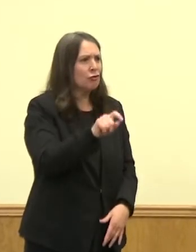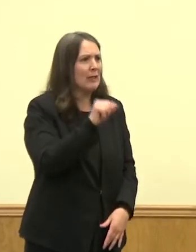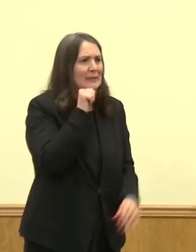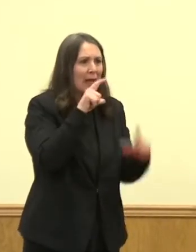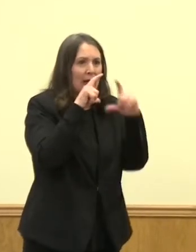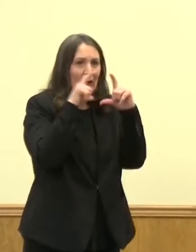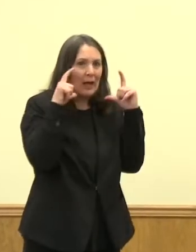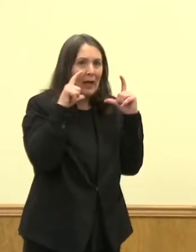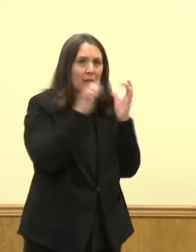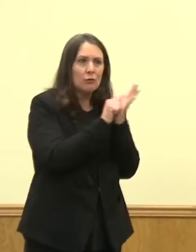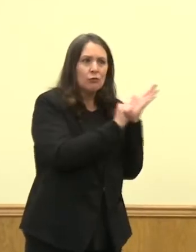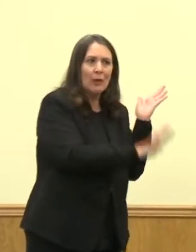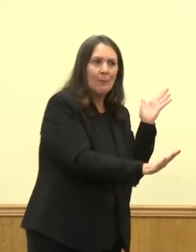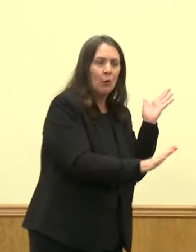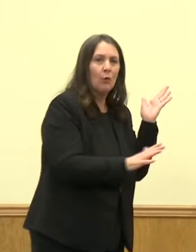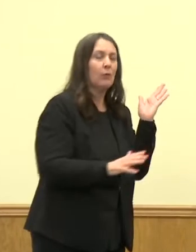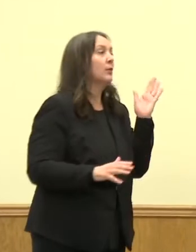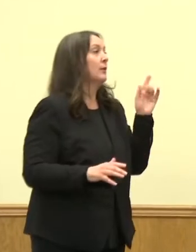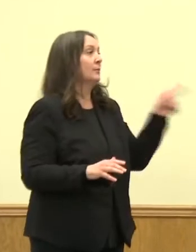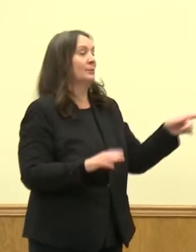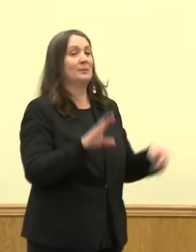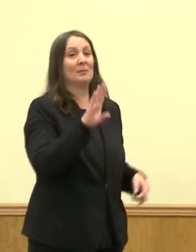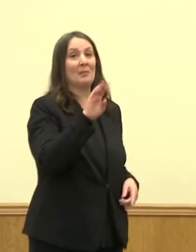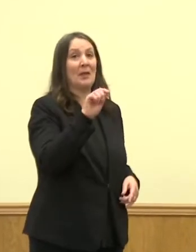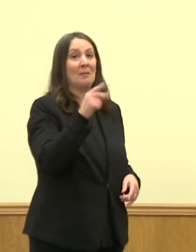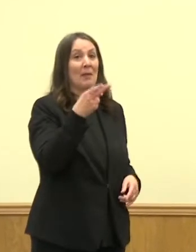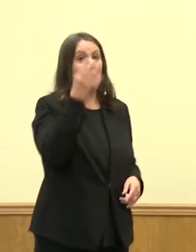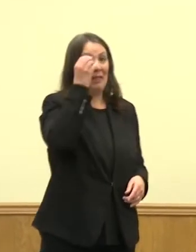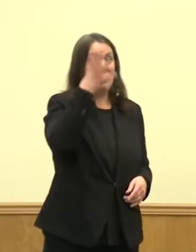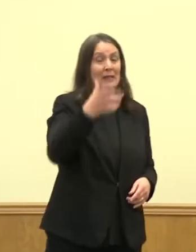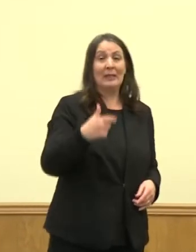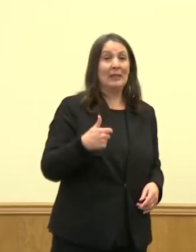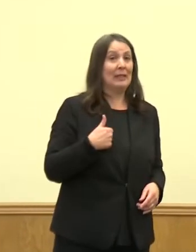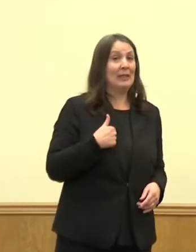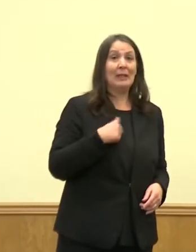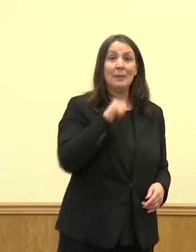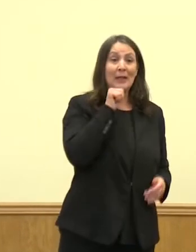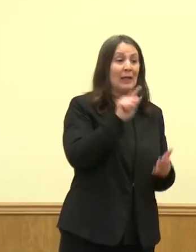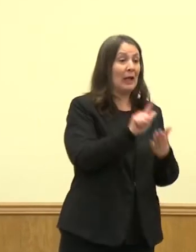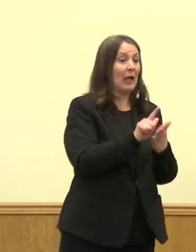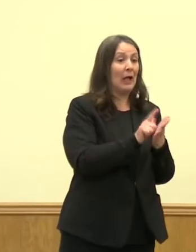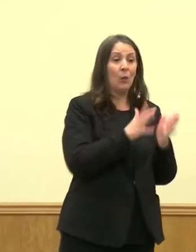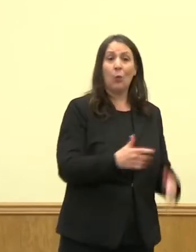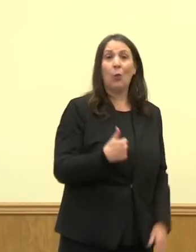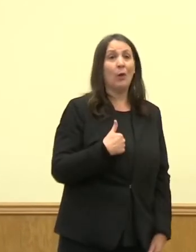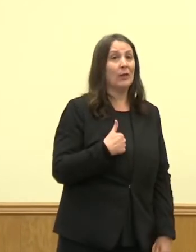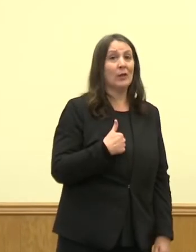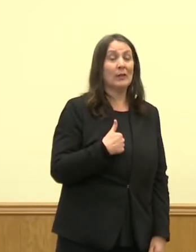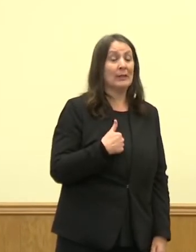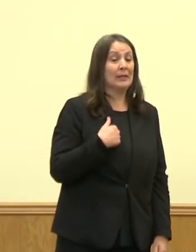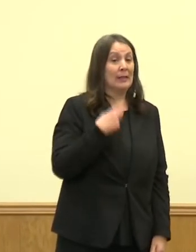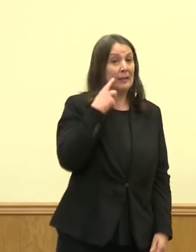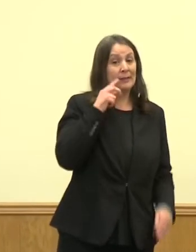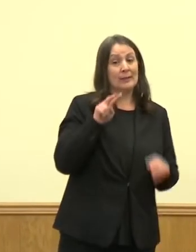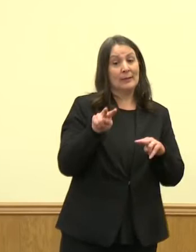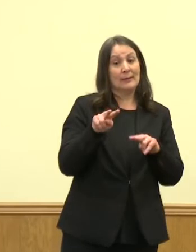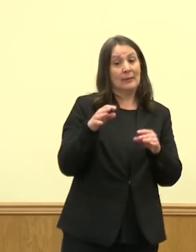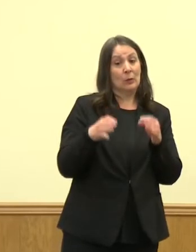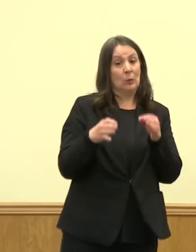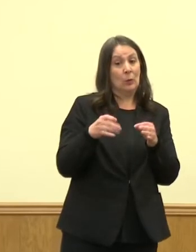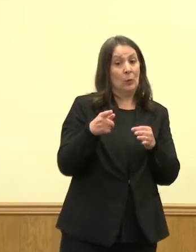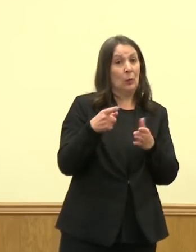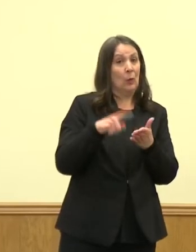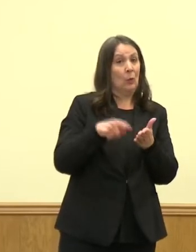I think I'll respond that I am not a lawyer, so I am waiting to see how that goes forward on Friday.